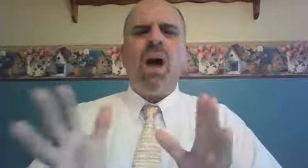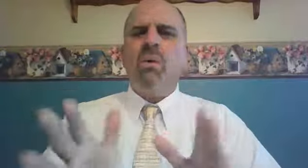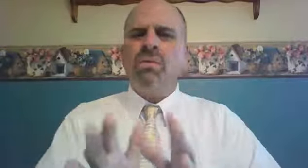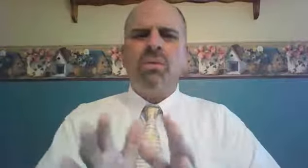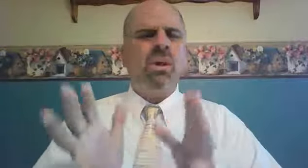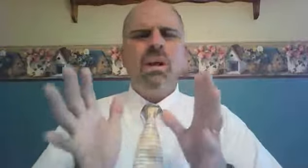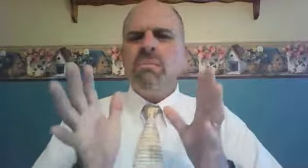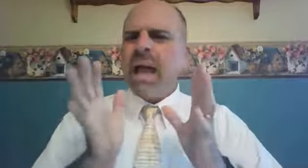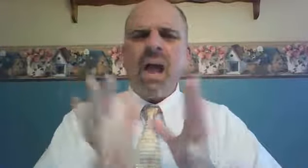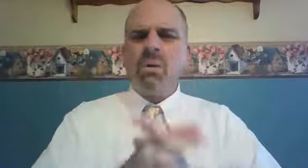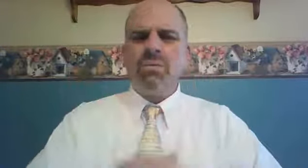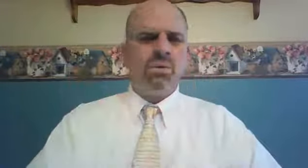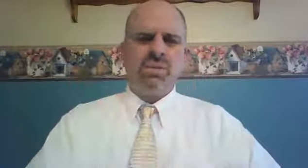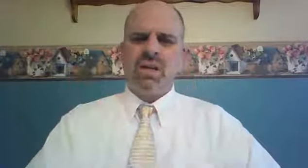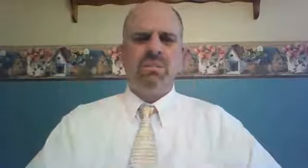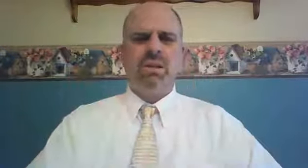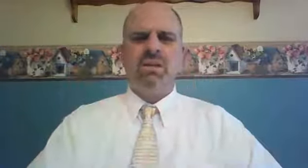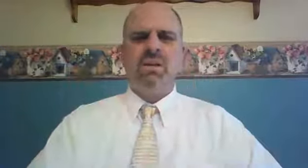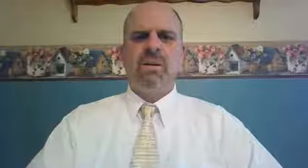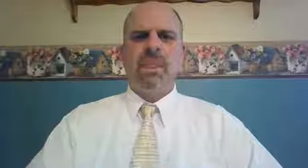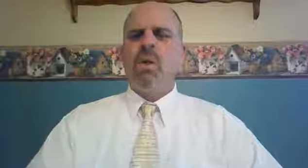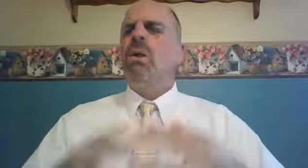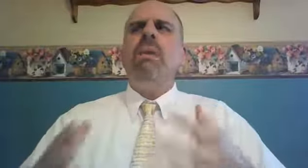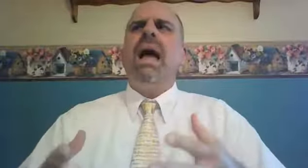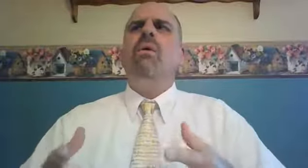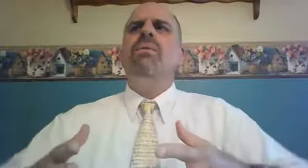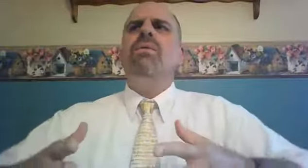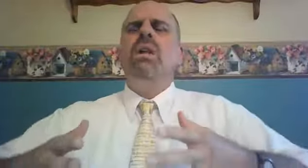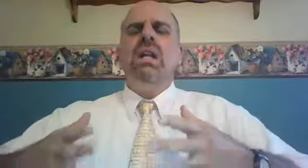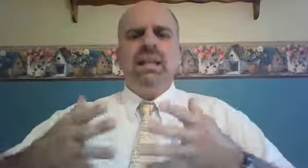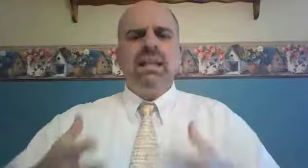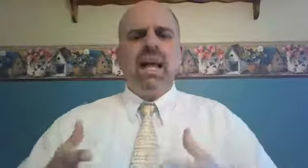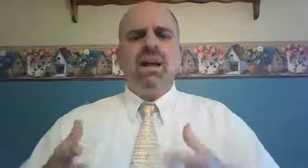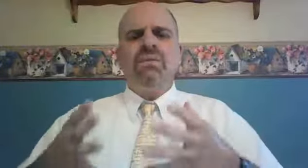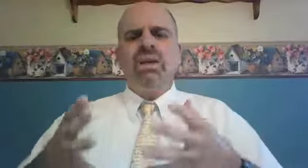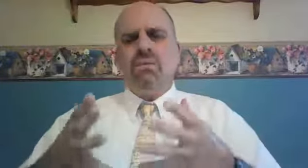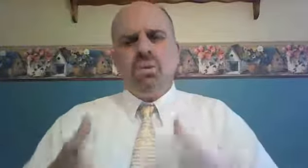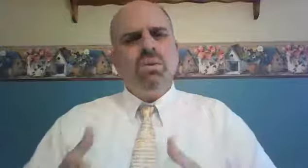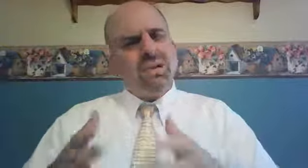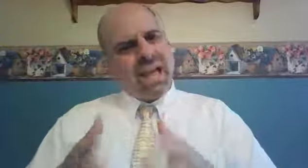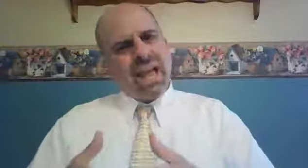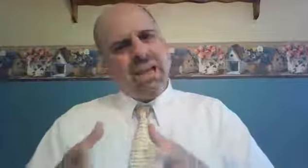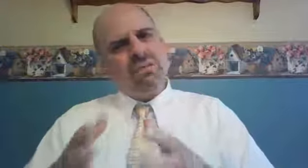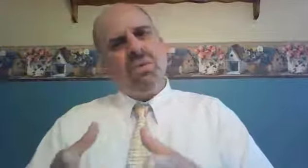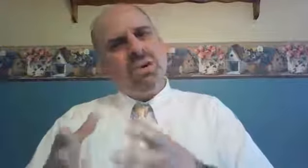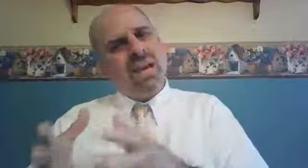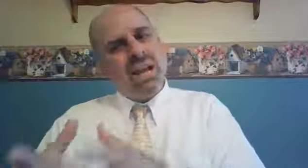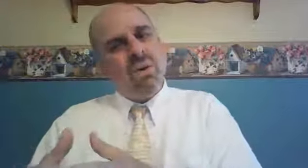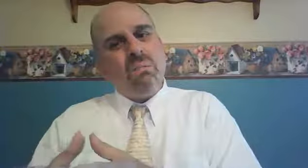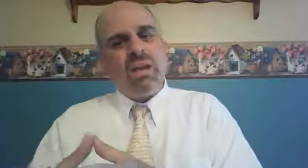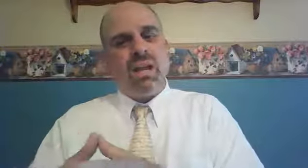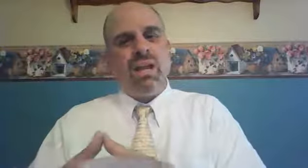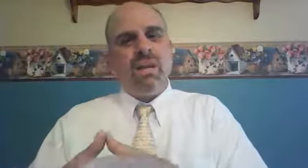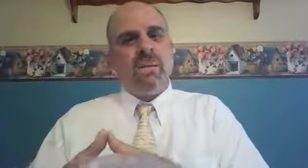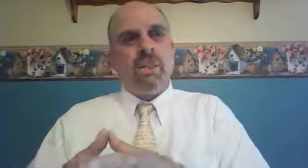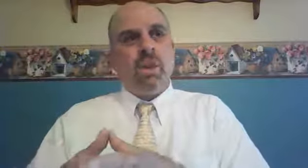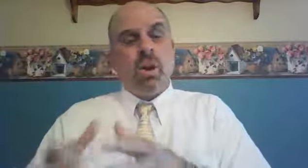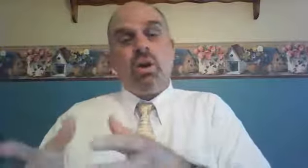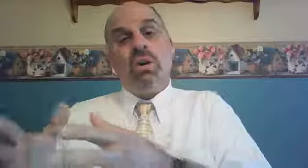Powerful, powerful statement. What a powerful love that Ruth had for Naomi, her